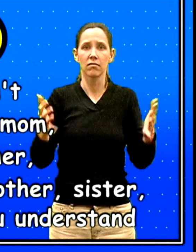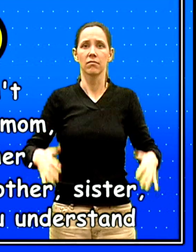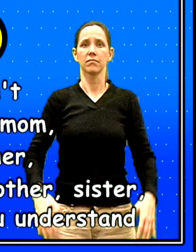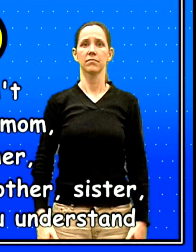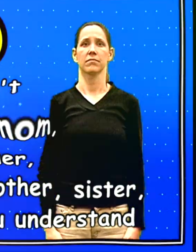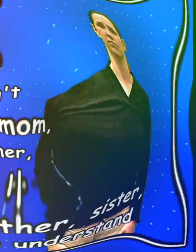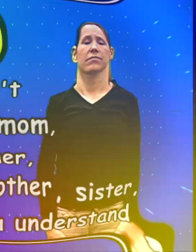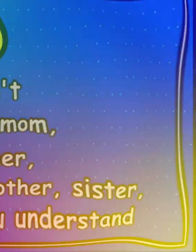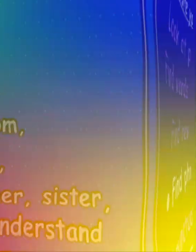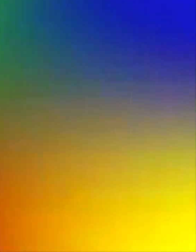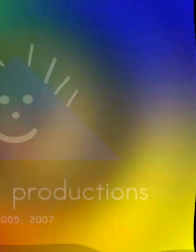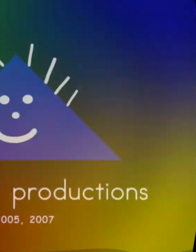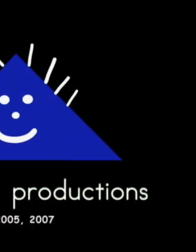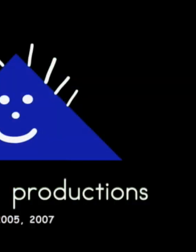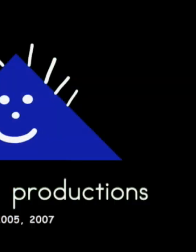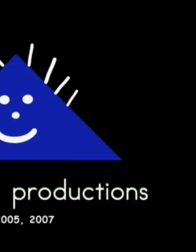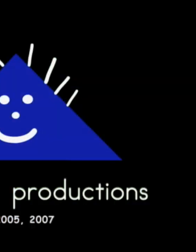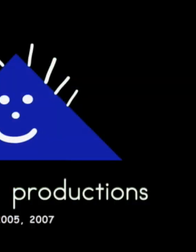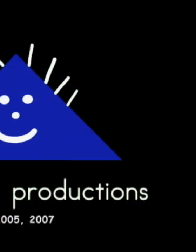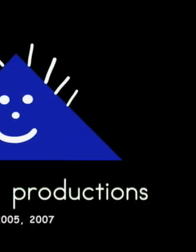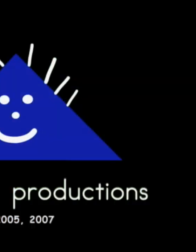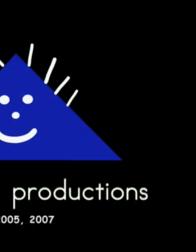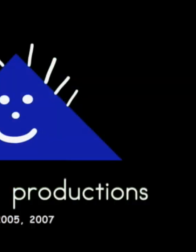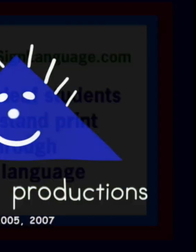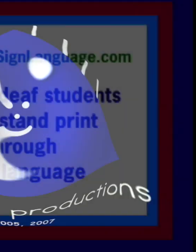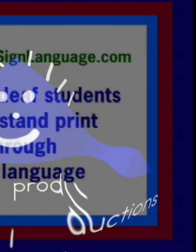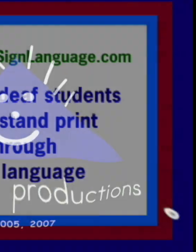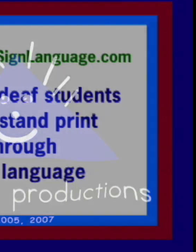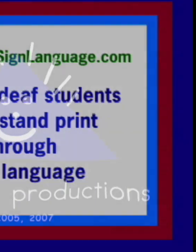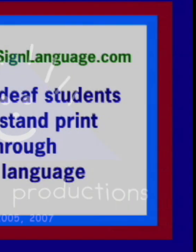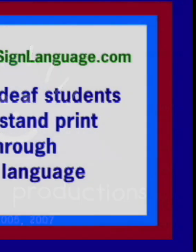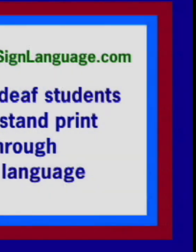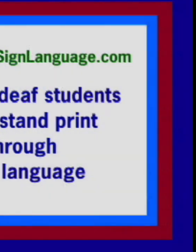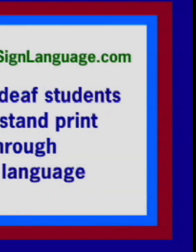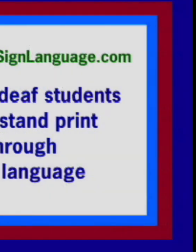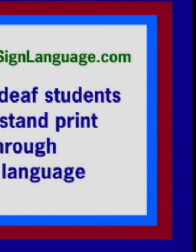you don't